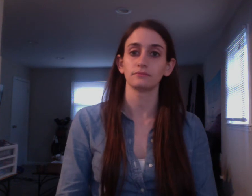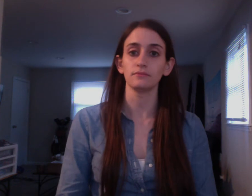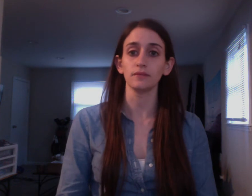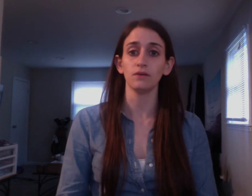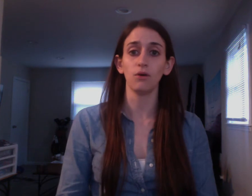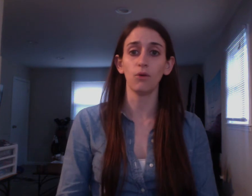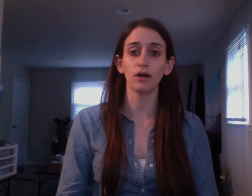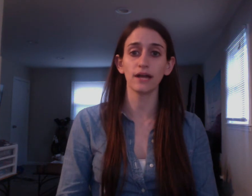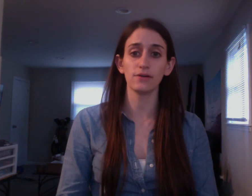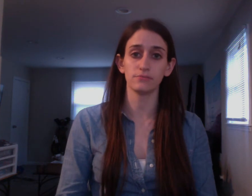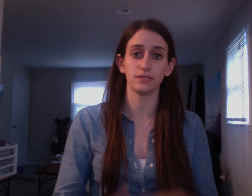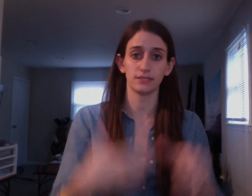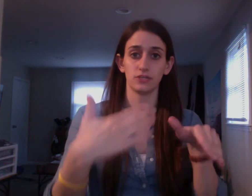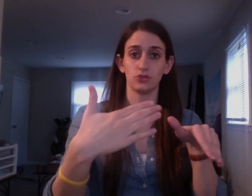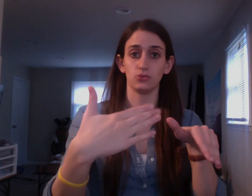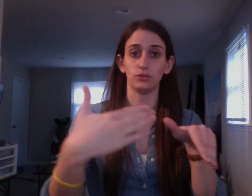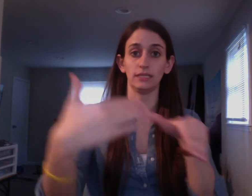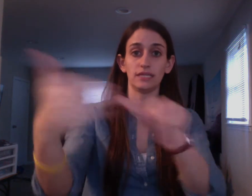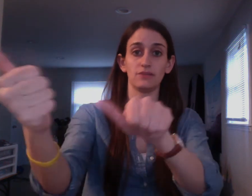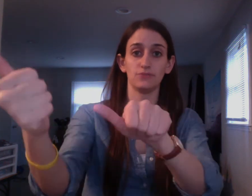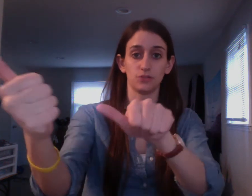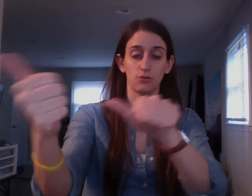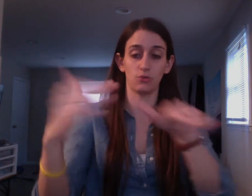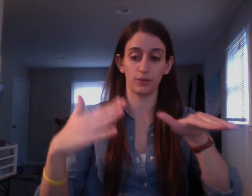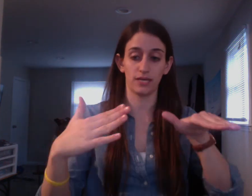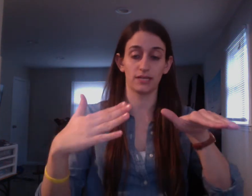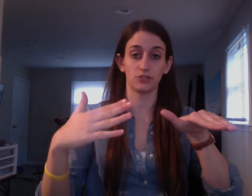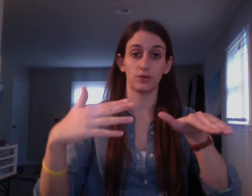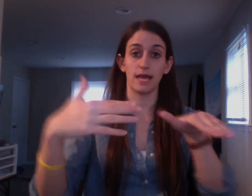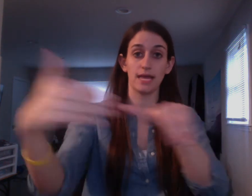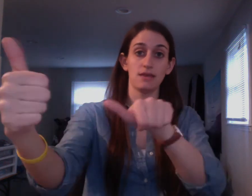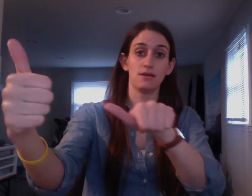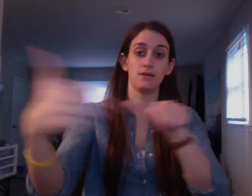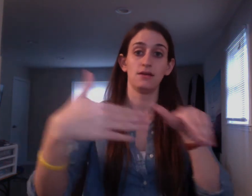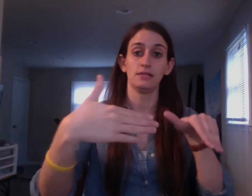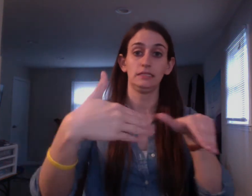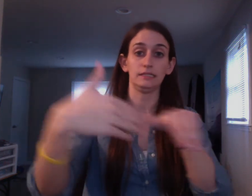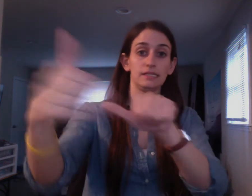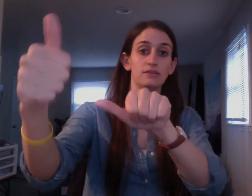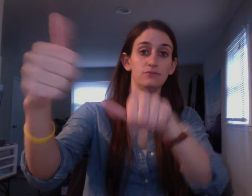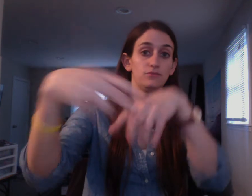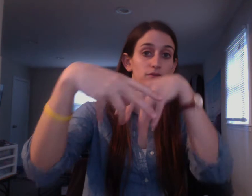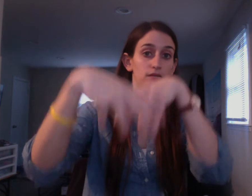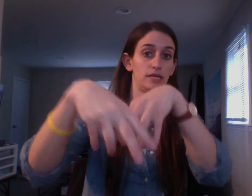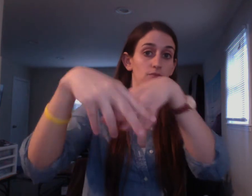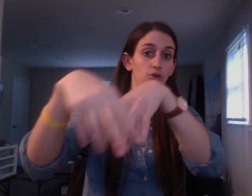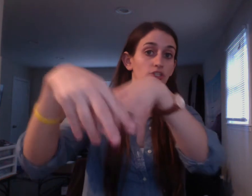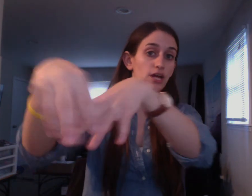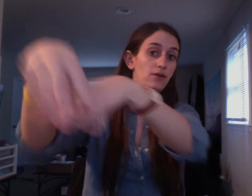A walkout means that you leave, so open hand to an A, leave and march out.